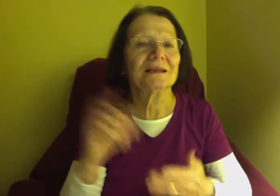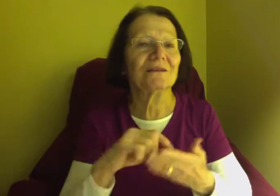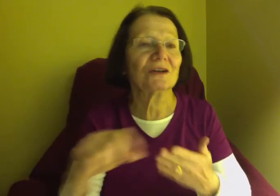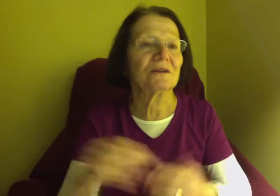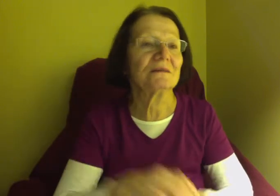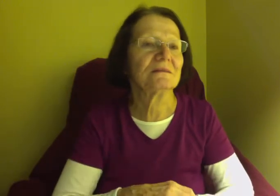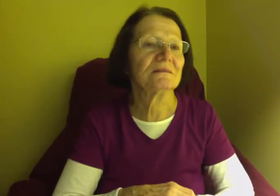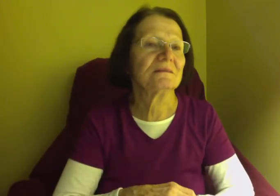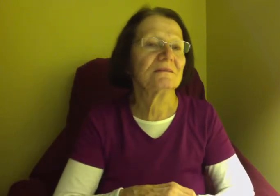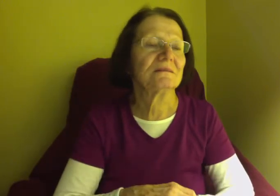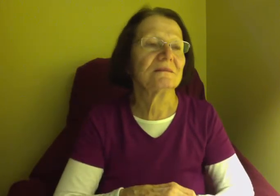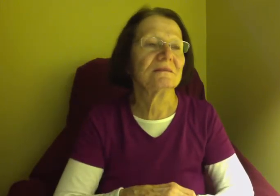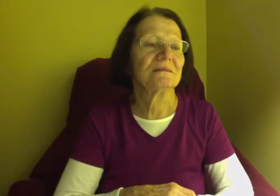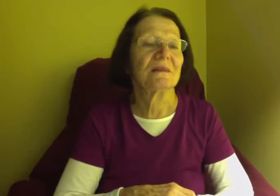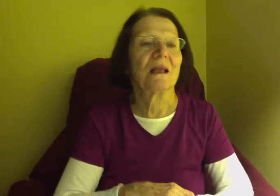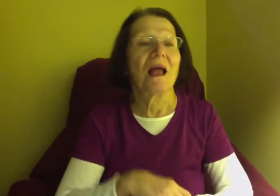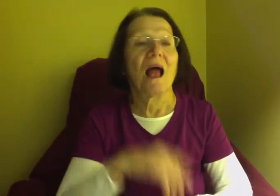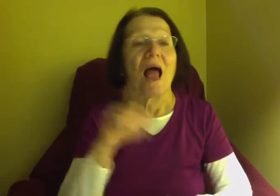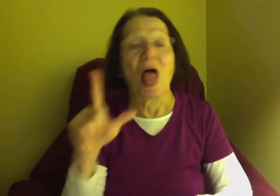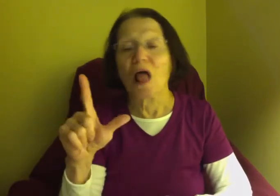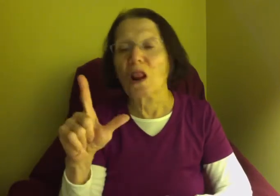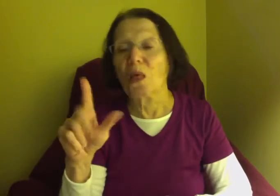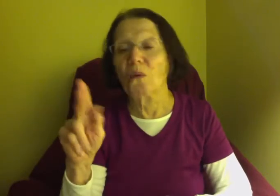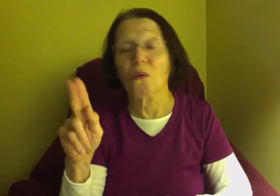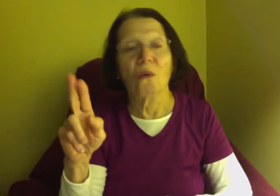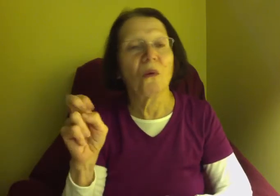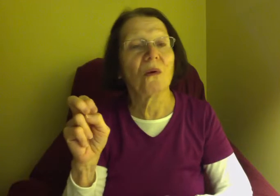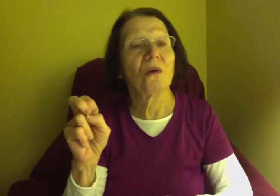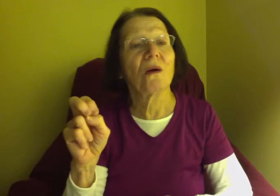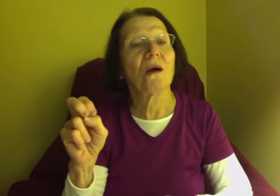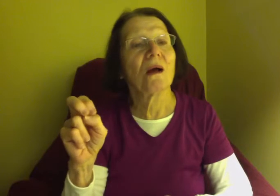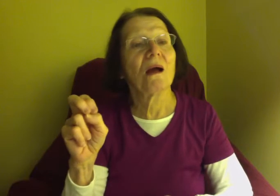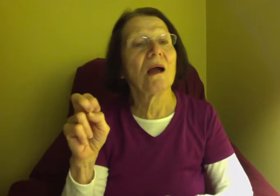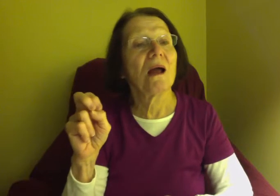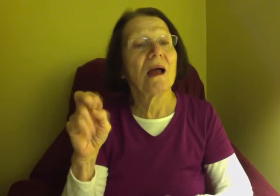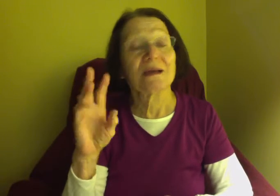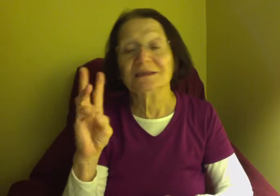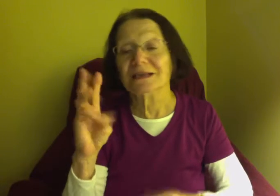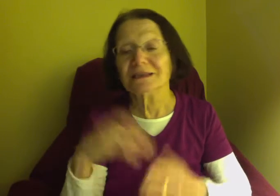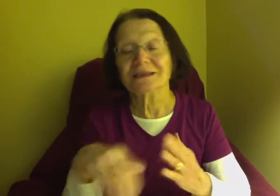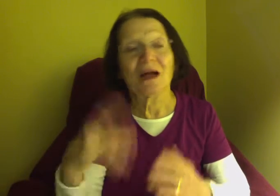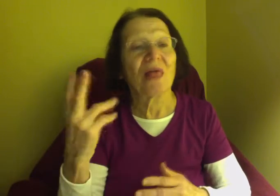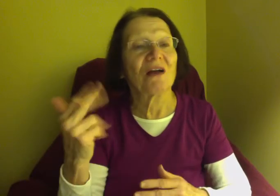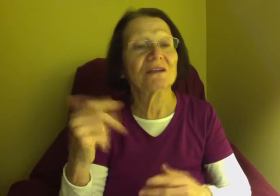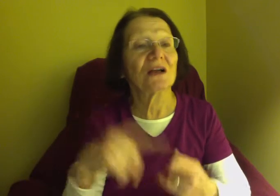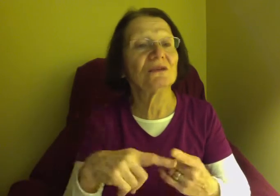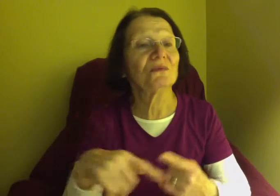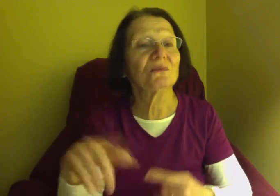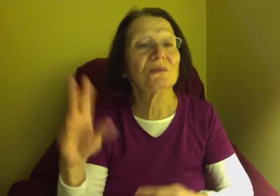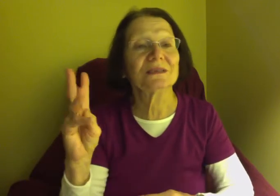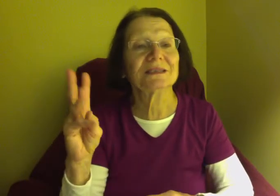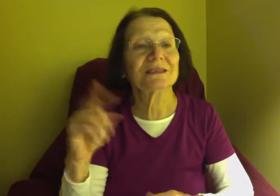was a little more, it's a little bit